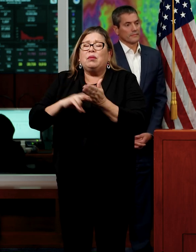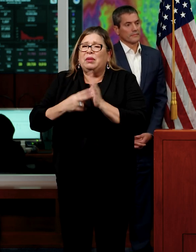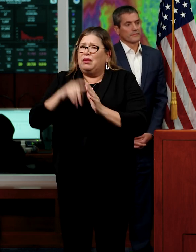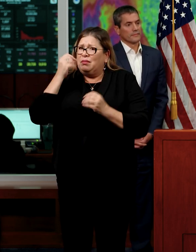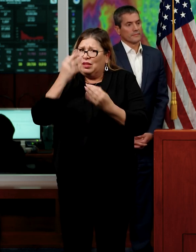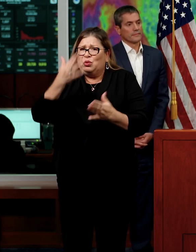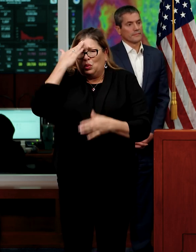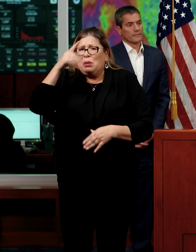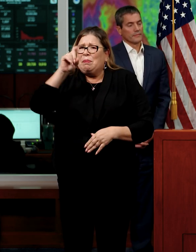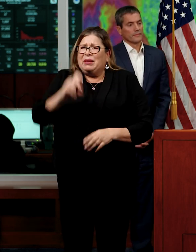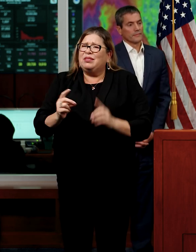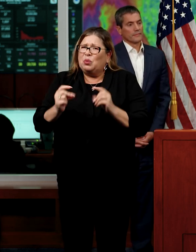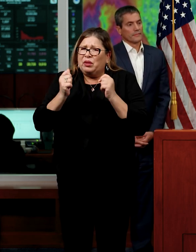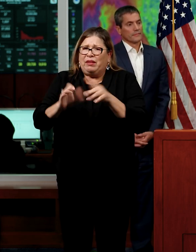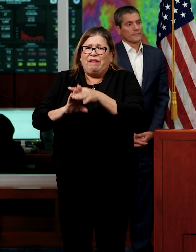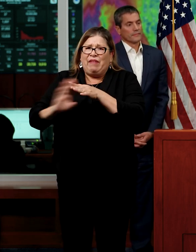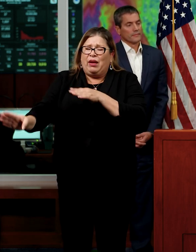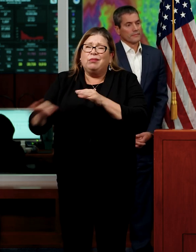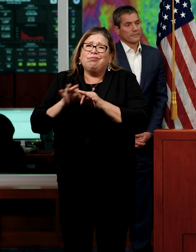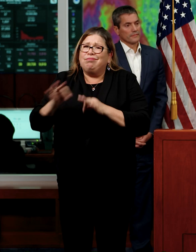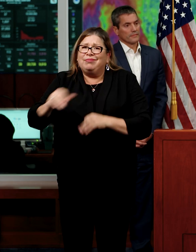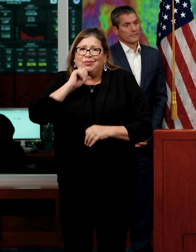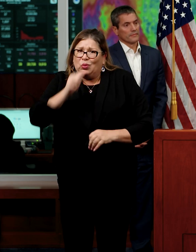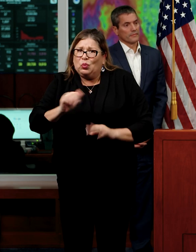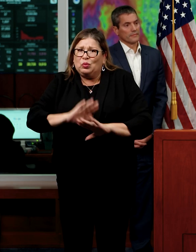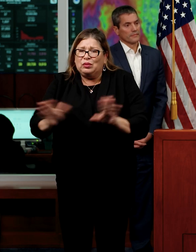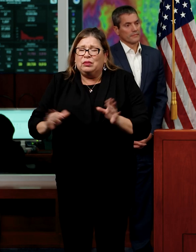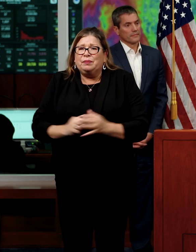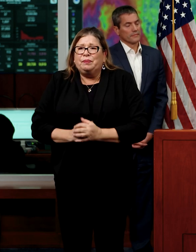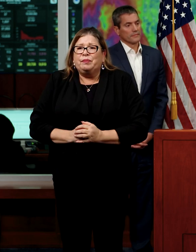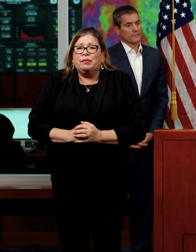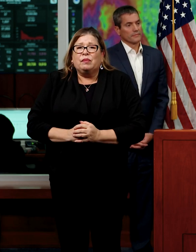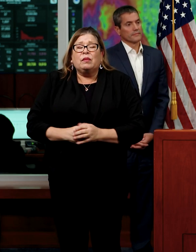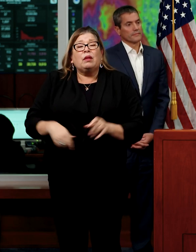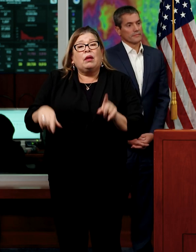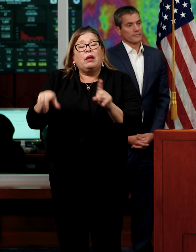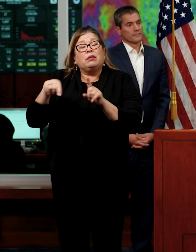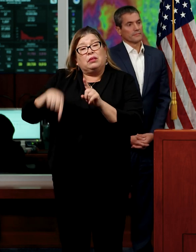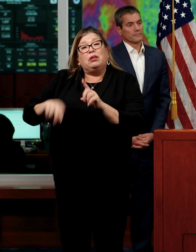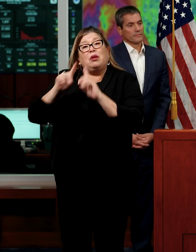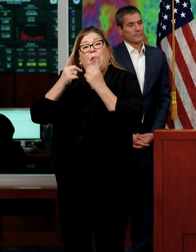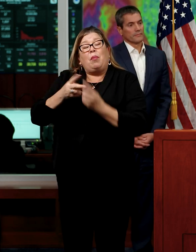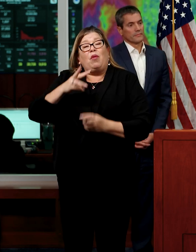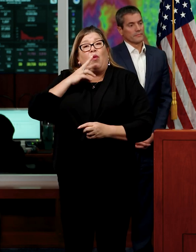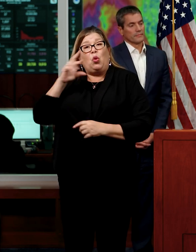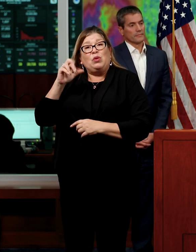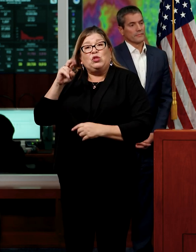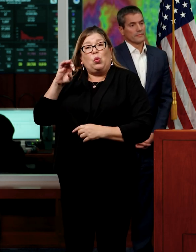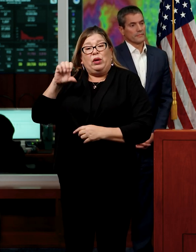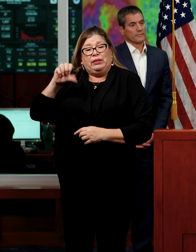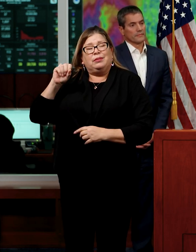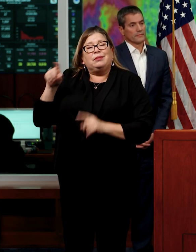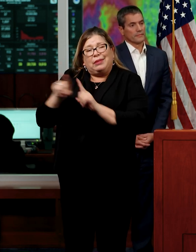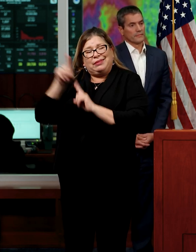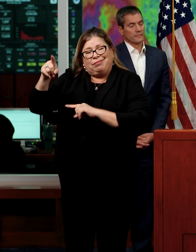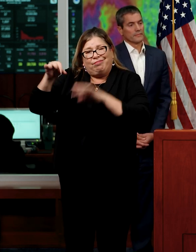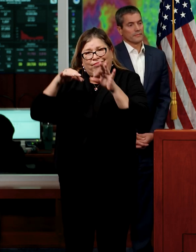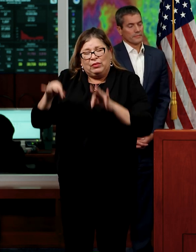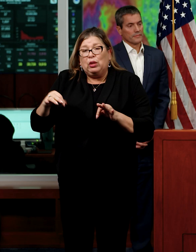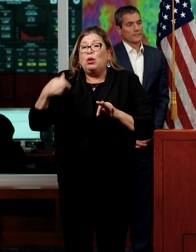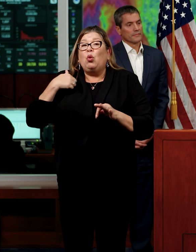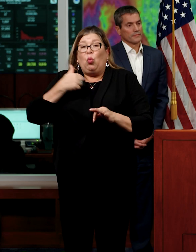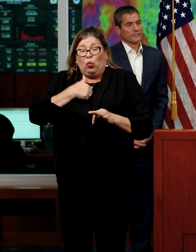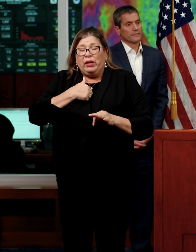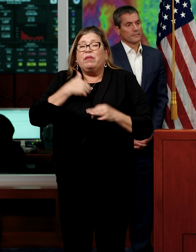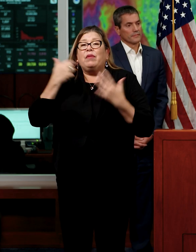to evacuate. The Department of Water Resources, as Secretary Crowfoot described, we have activated our Flood